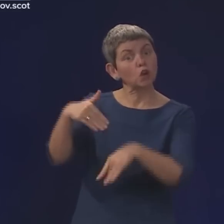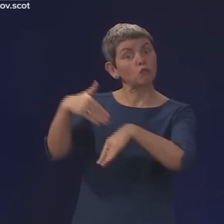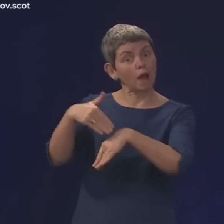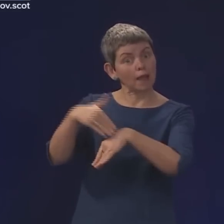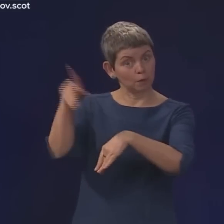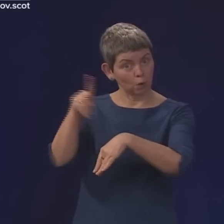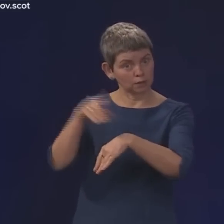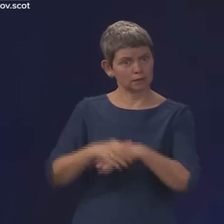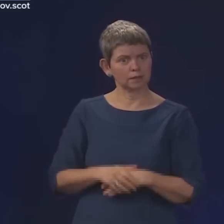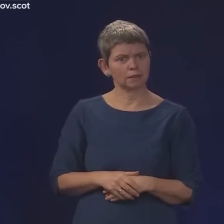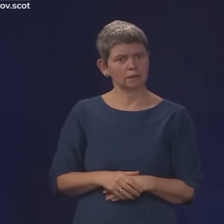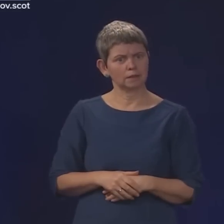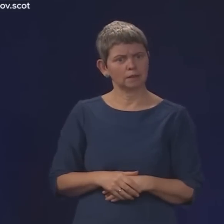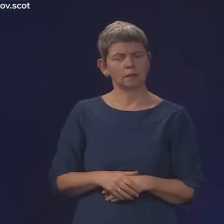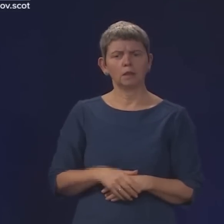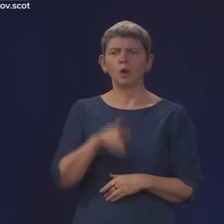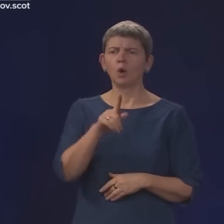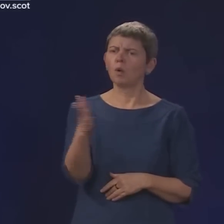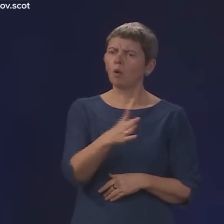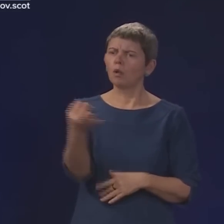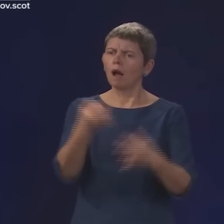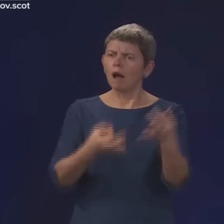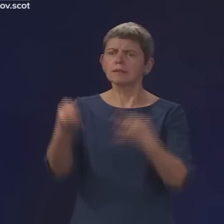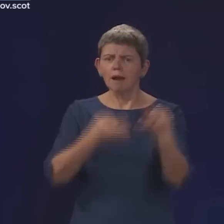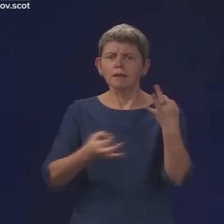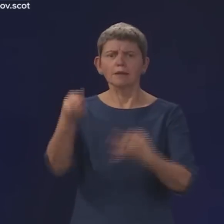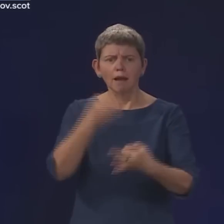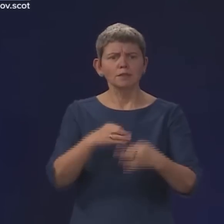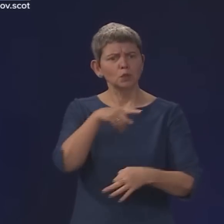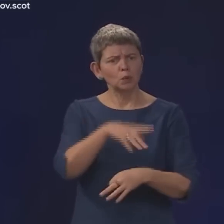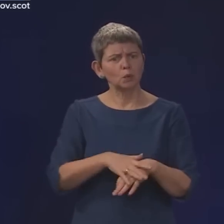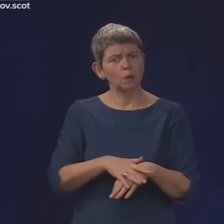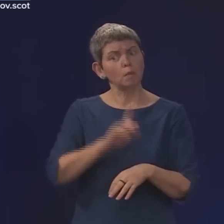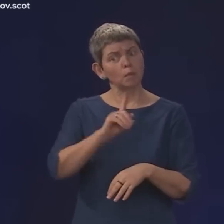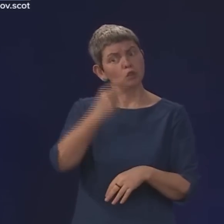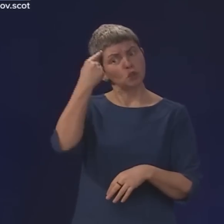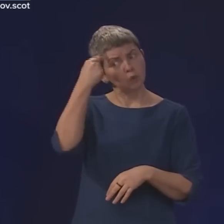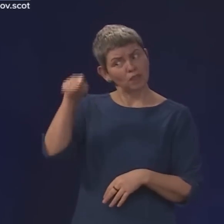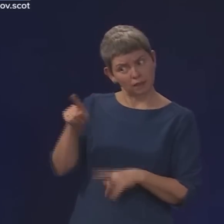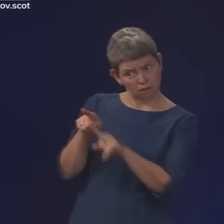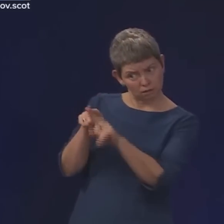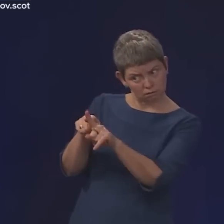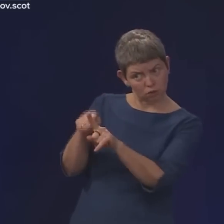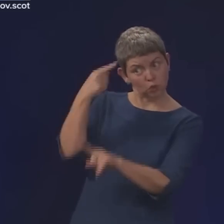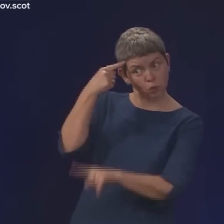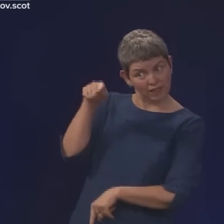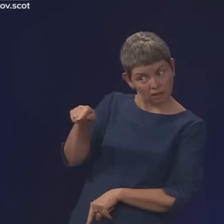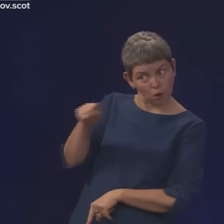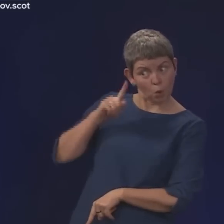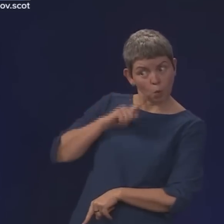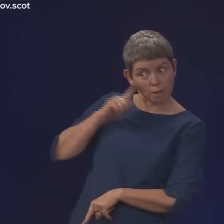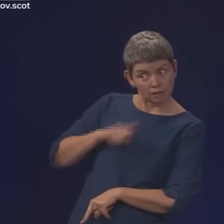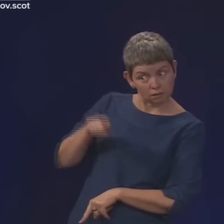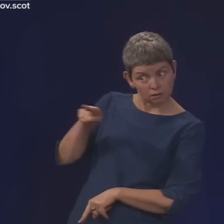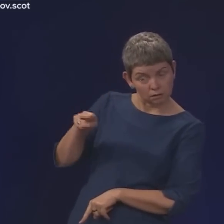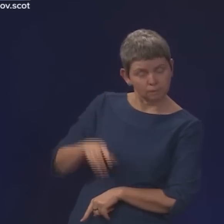you've been running away from the question, we have been asking you for days. Do you regard Irel Bryson as a woman? herself as a woman. I